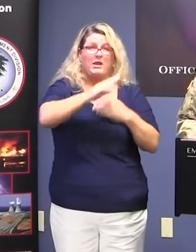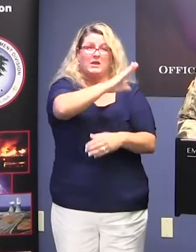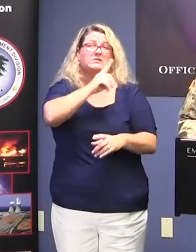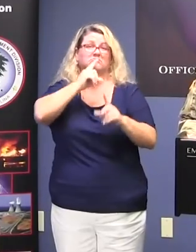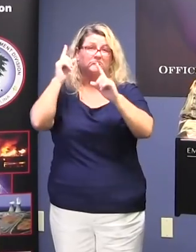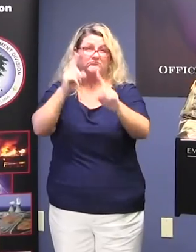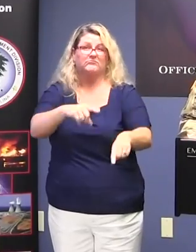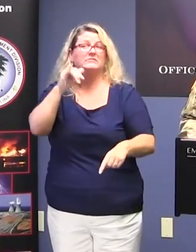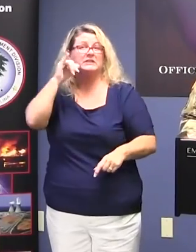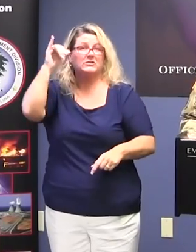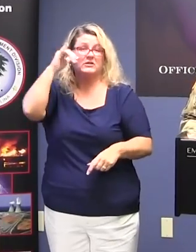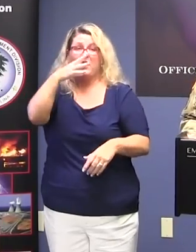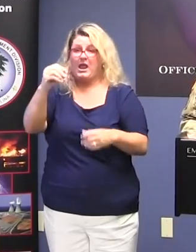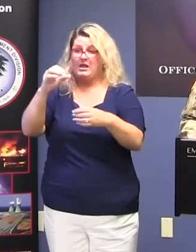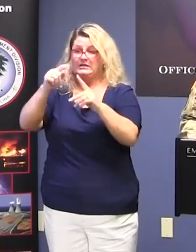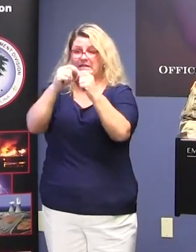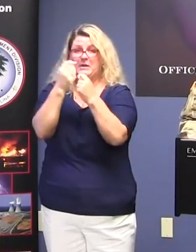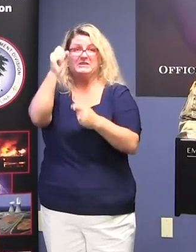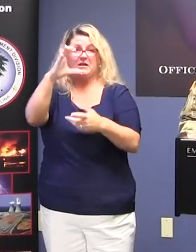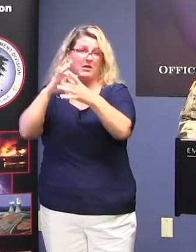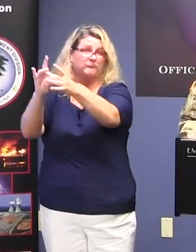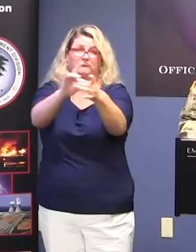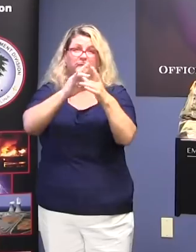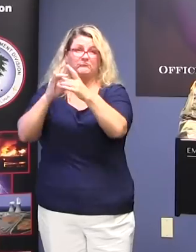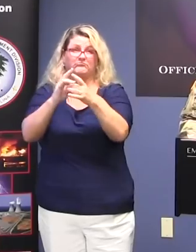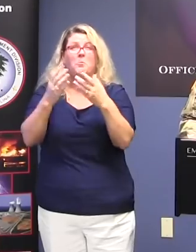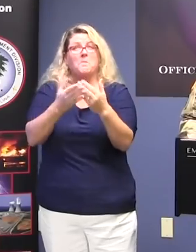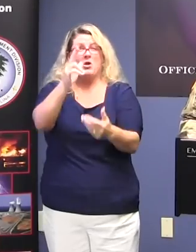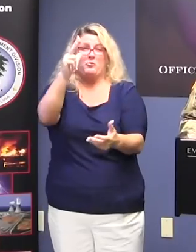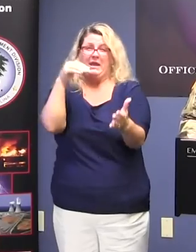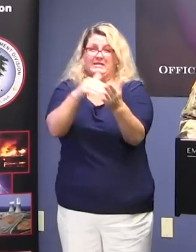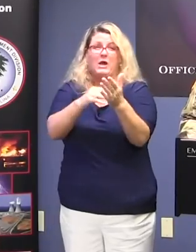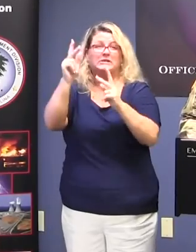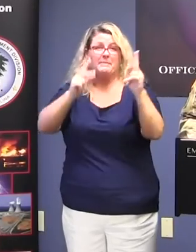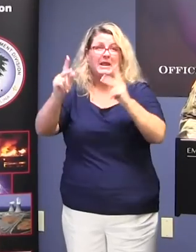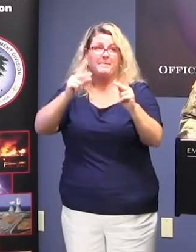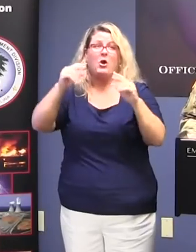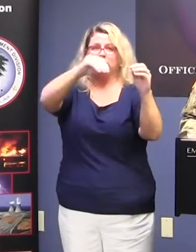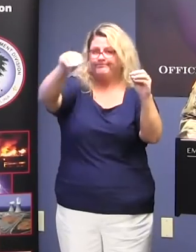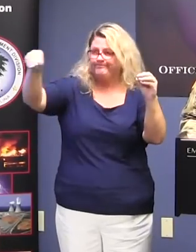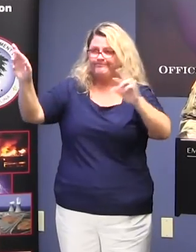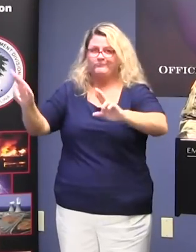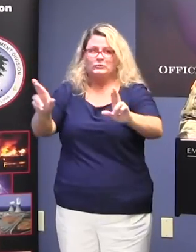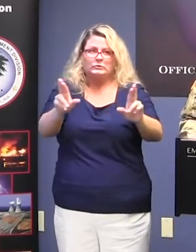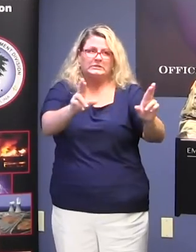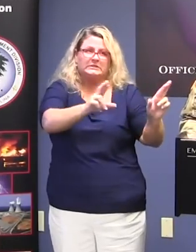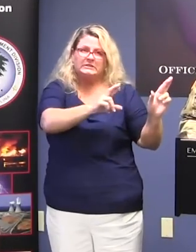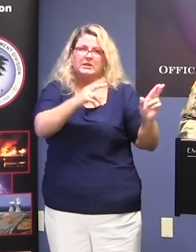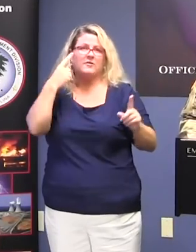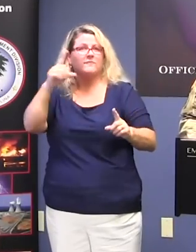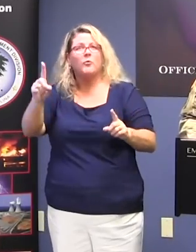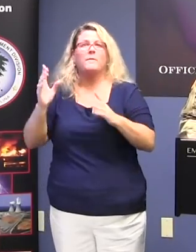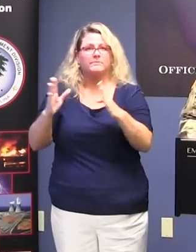and coordination with all of Team South Carolina, almost 3,000 people are being prepositioned for contingencies throughout South